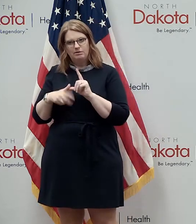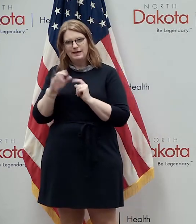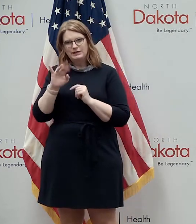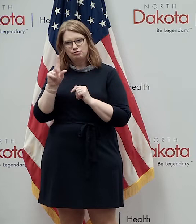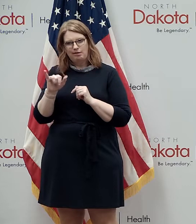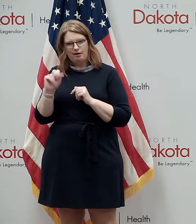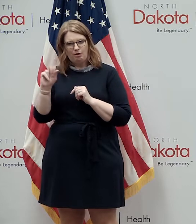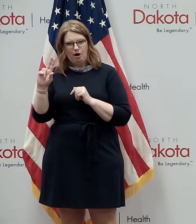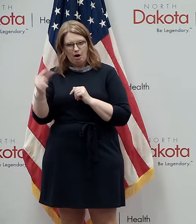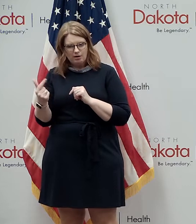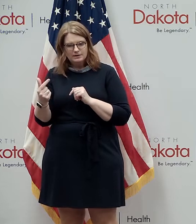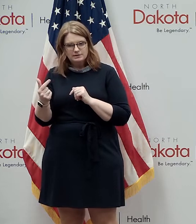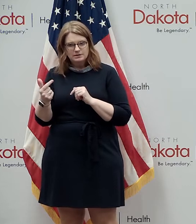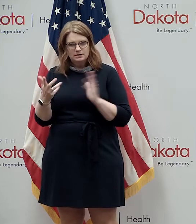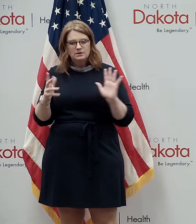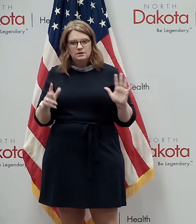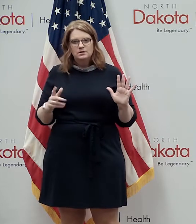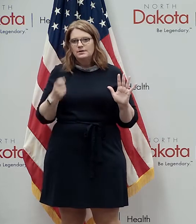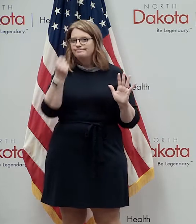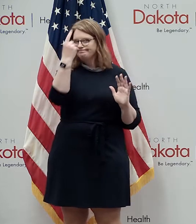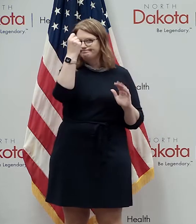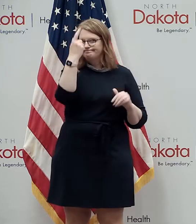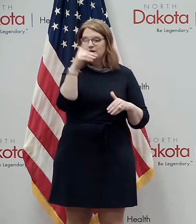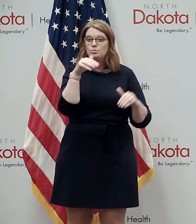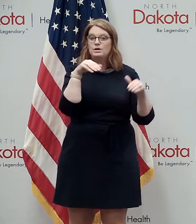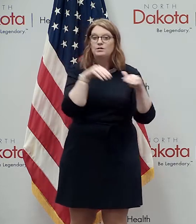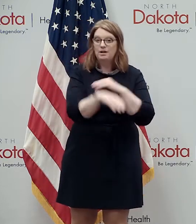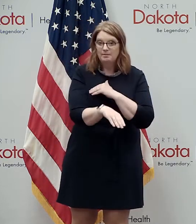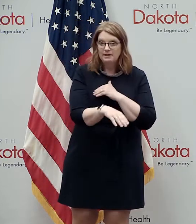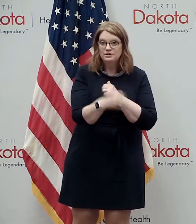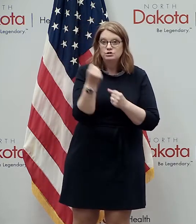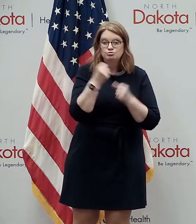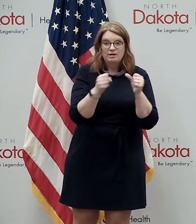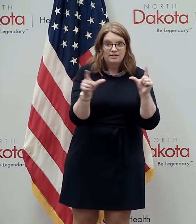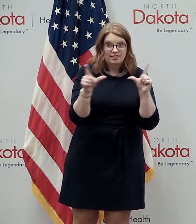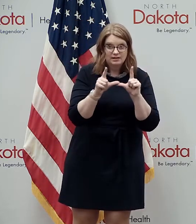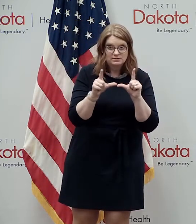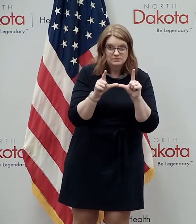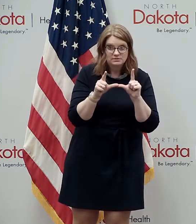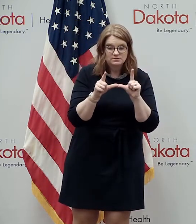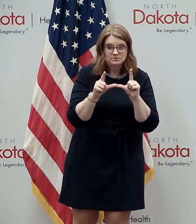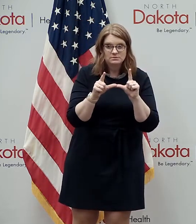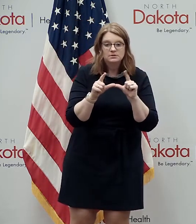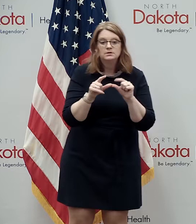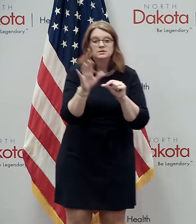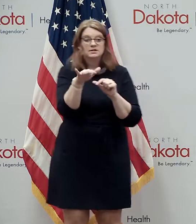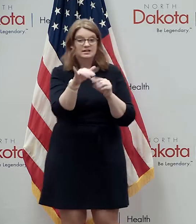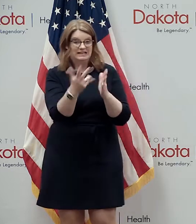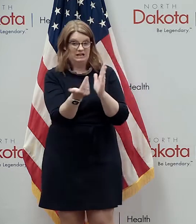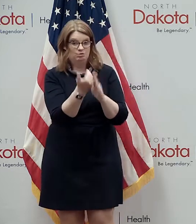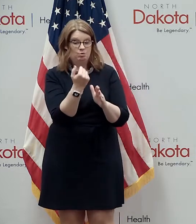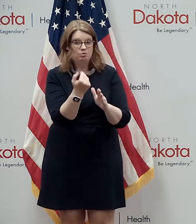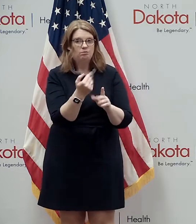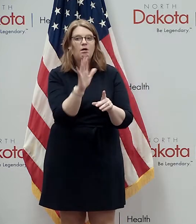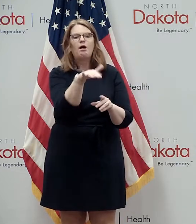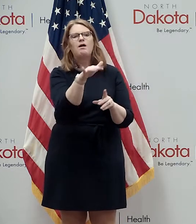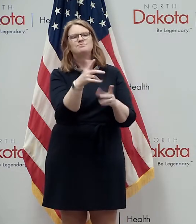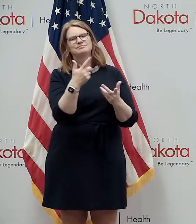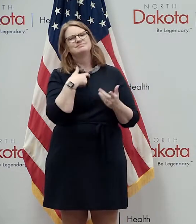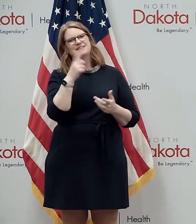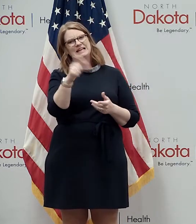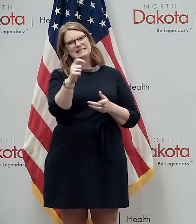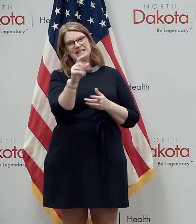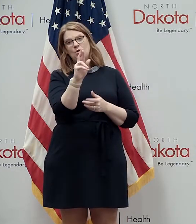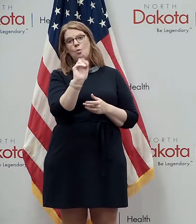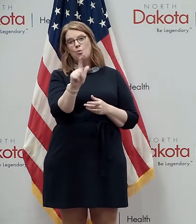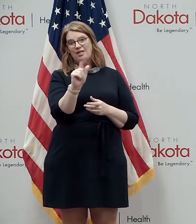august if when you come in to do your driver's license renewal you have an opportunity to obtain a real id during your